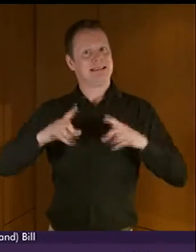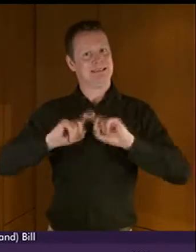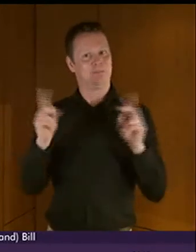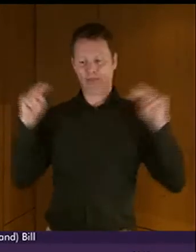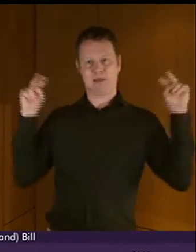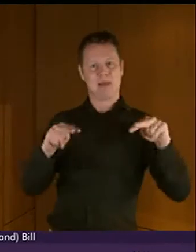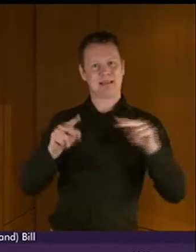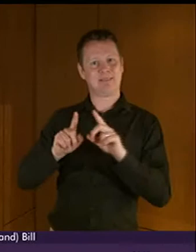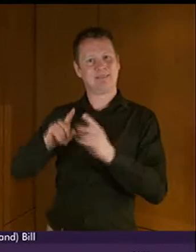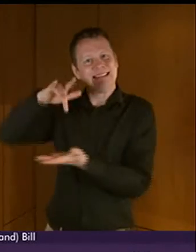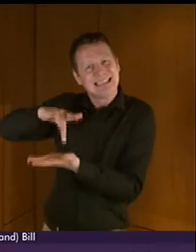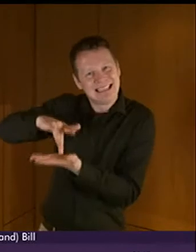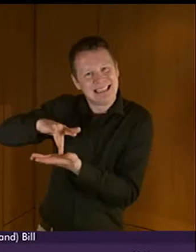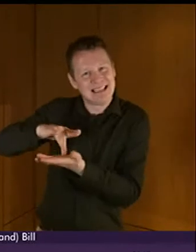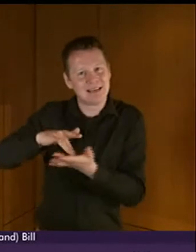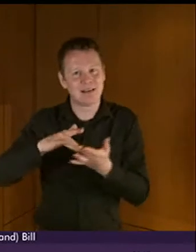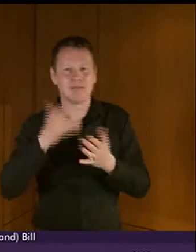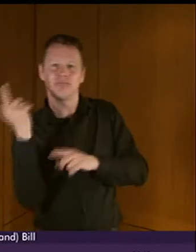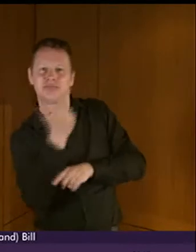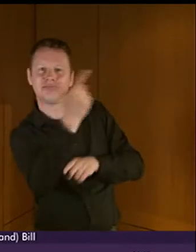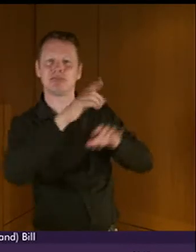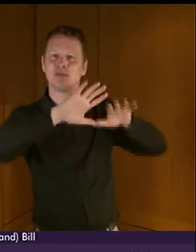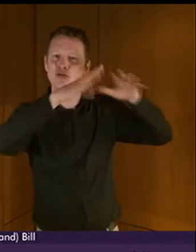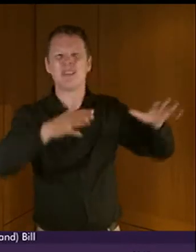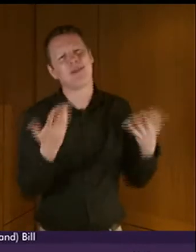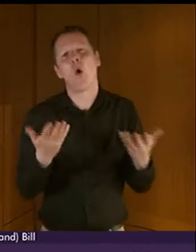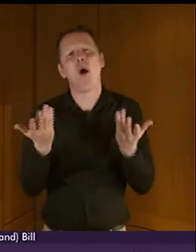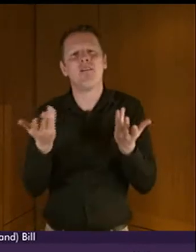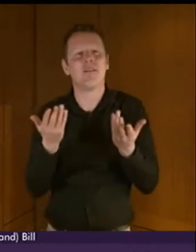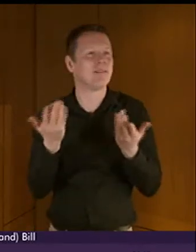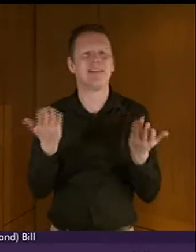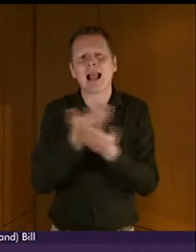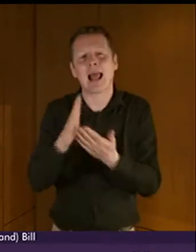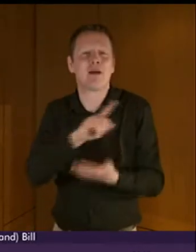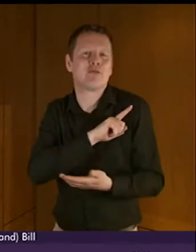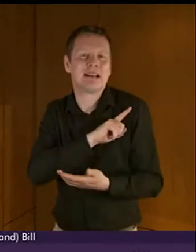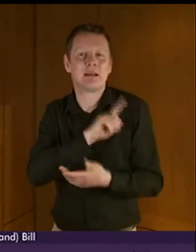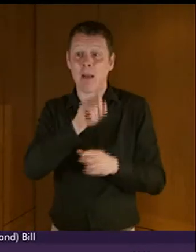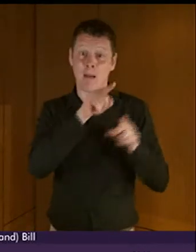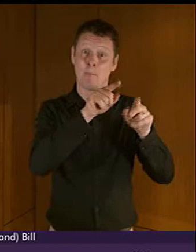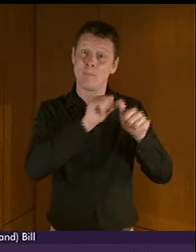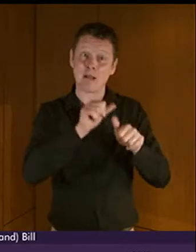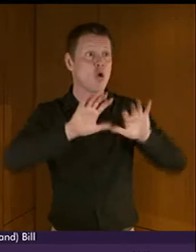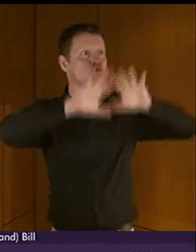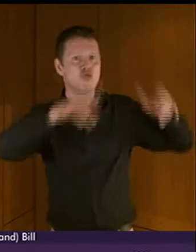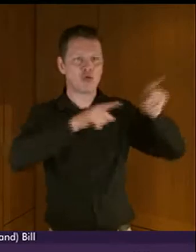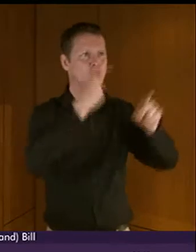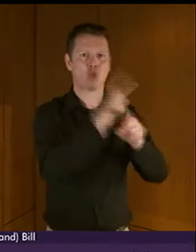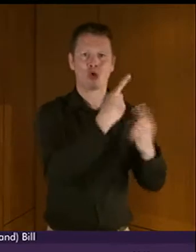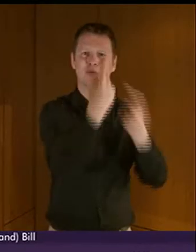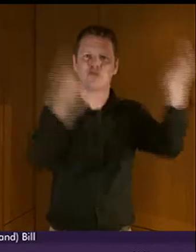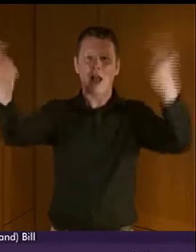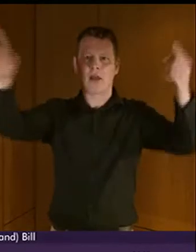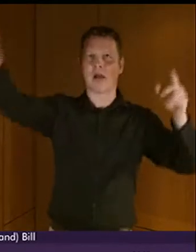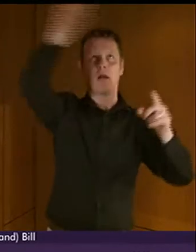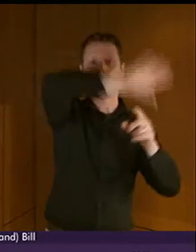and that might be perfectly possible for all sorts of very obvious reasons, then talk to the other rural communities about how you might modify it so we only have